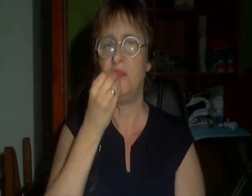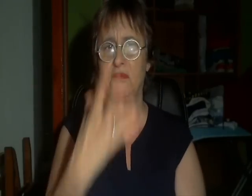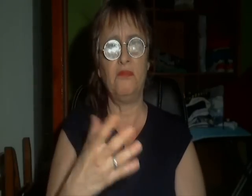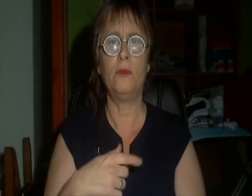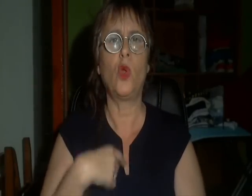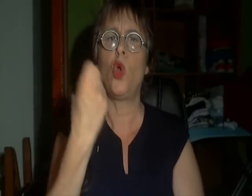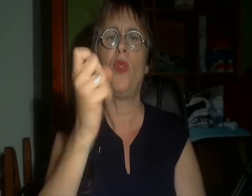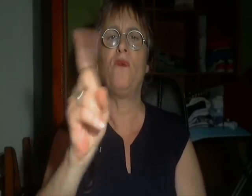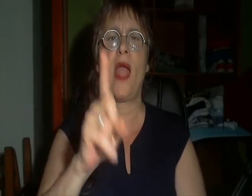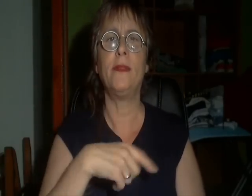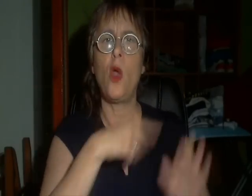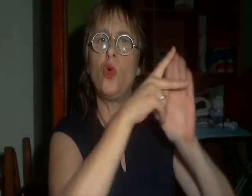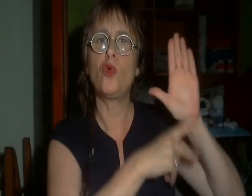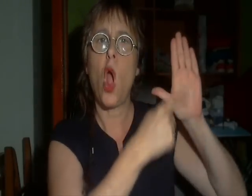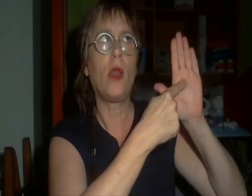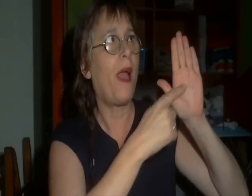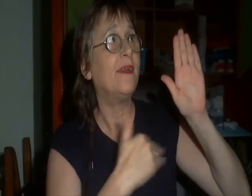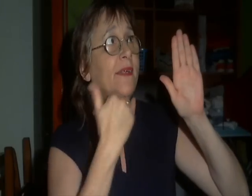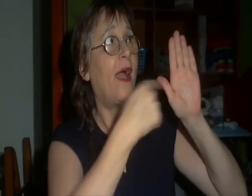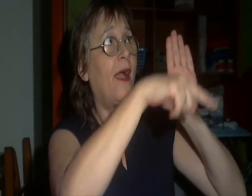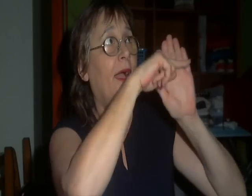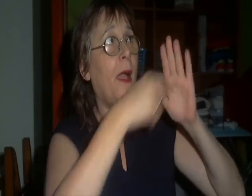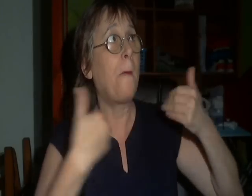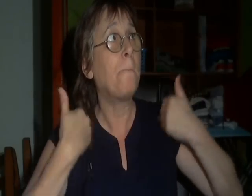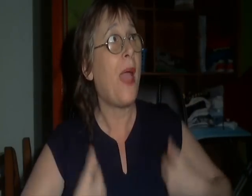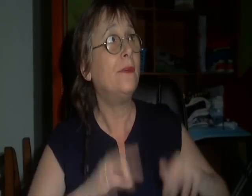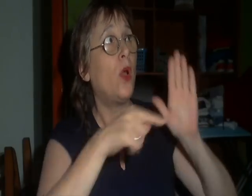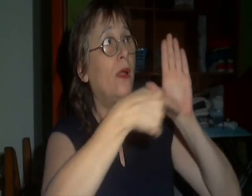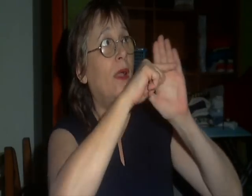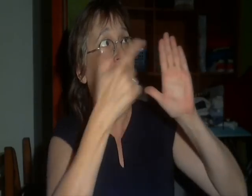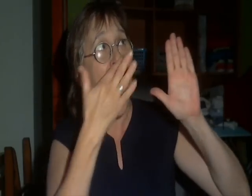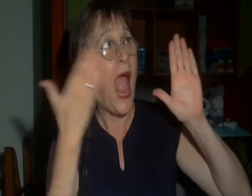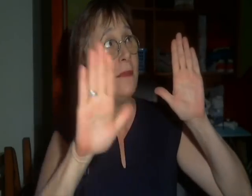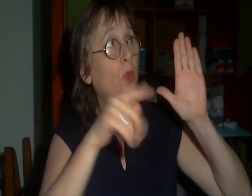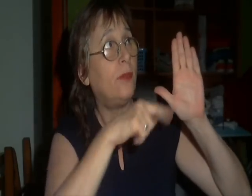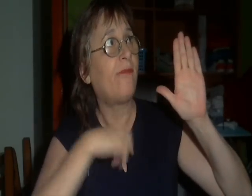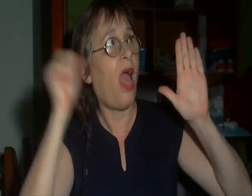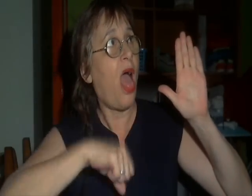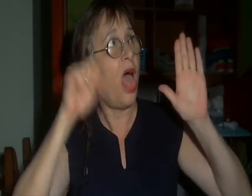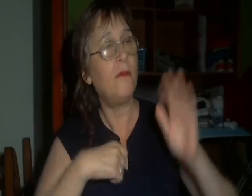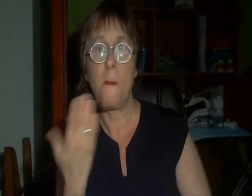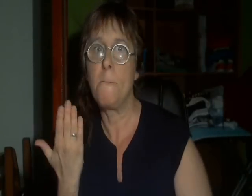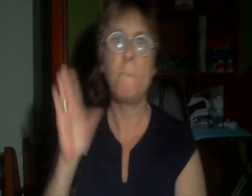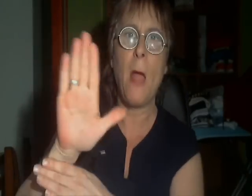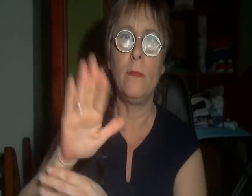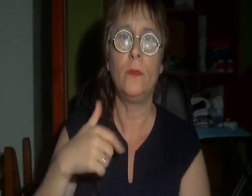are you going to look for it? Grandfather told me that if we keep Geosench Town, we'd figure it out! And my grandfather's really smart!